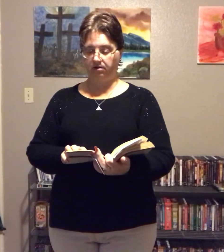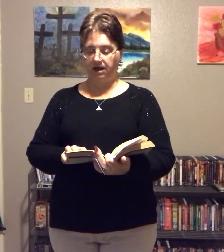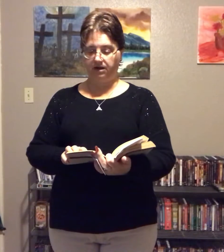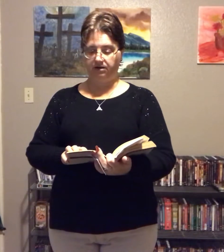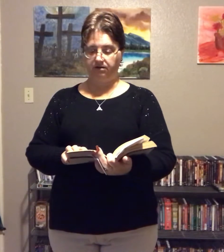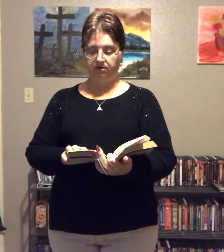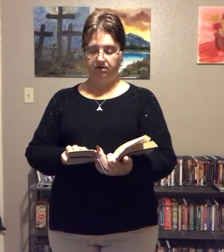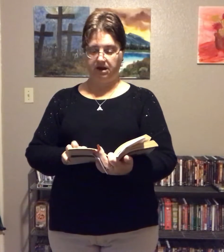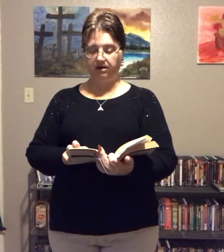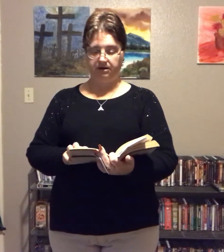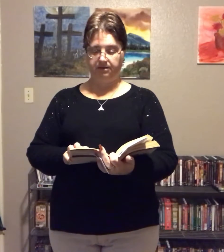Canada.